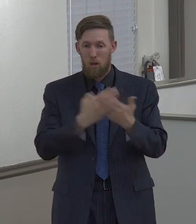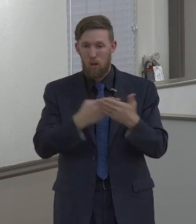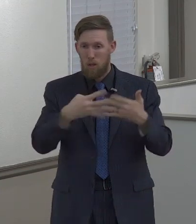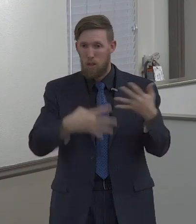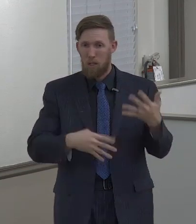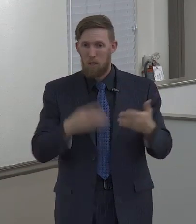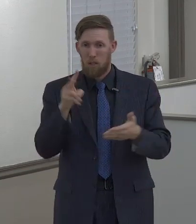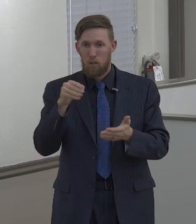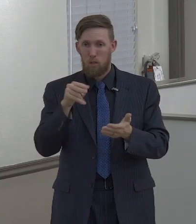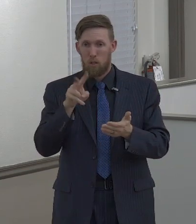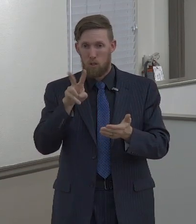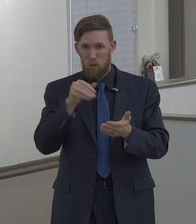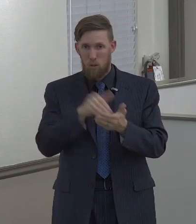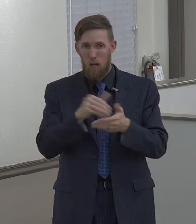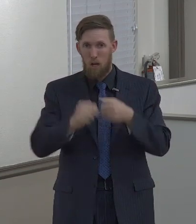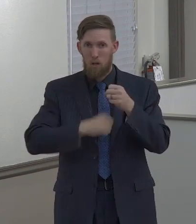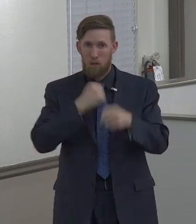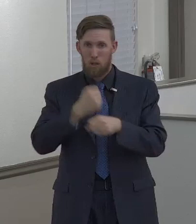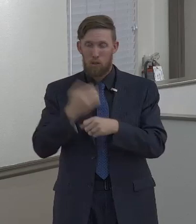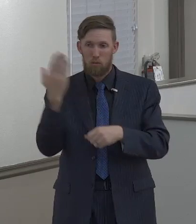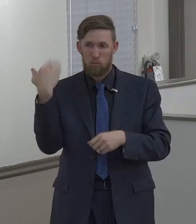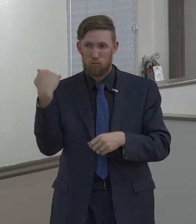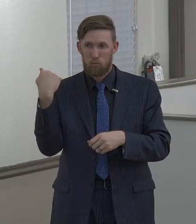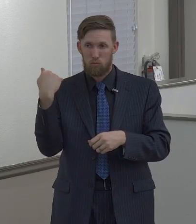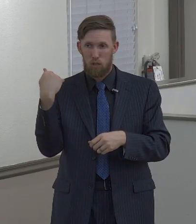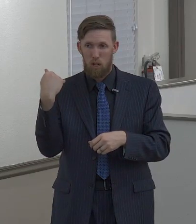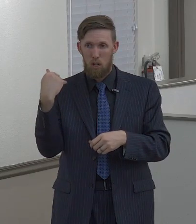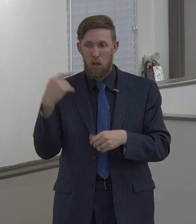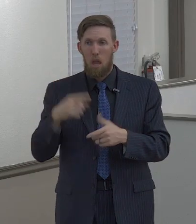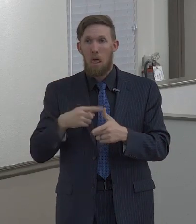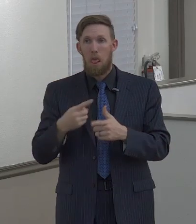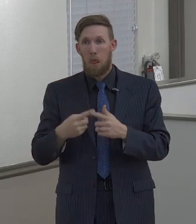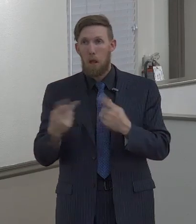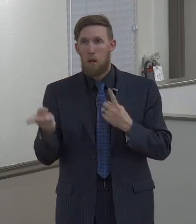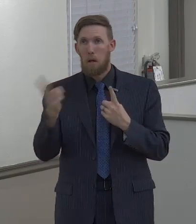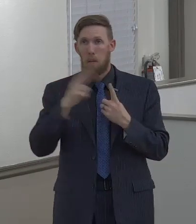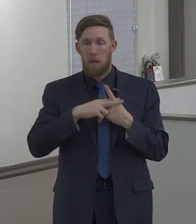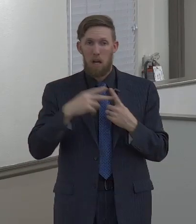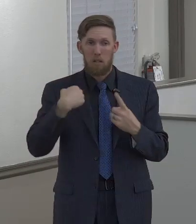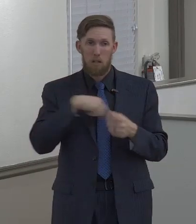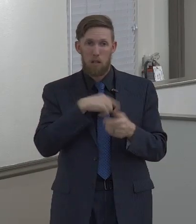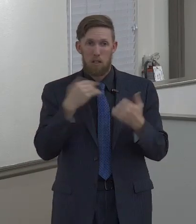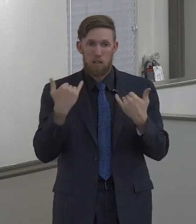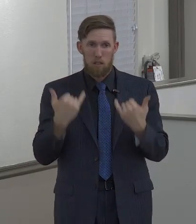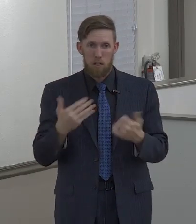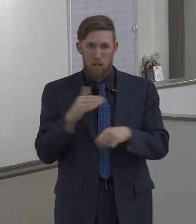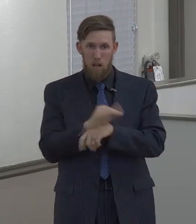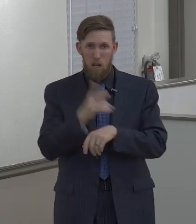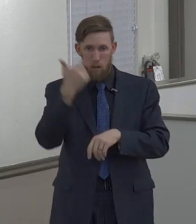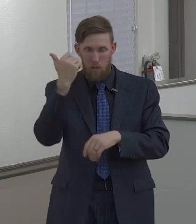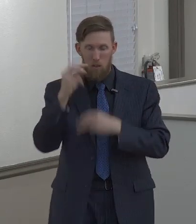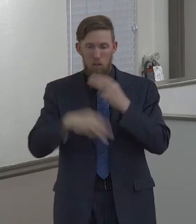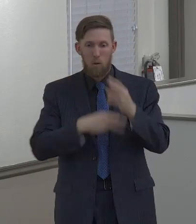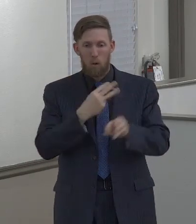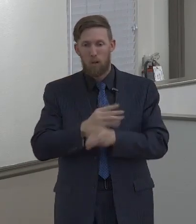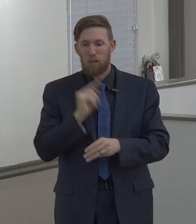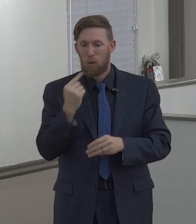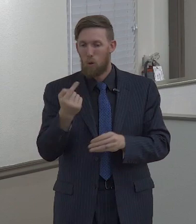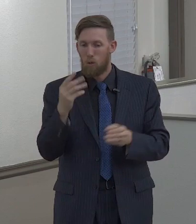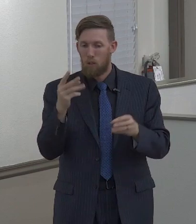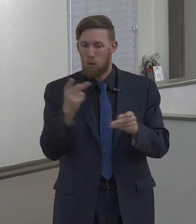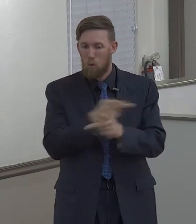it's necessary here tonight. And so we're going to go through each of these things. And listen, I